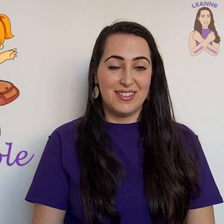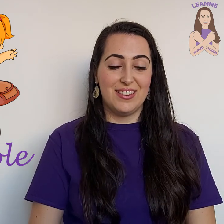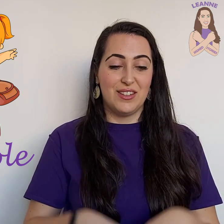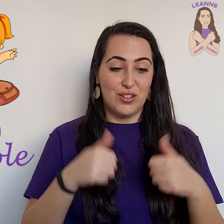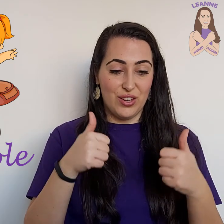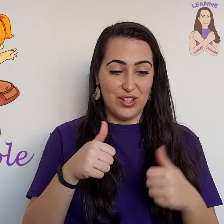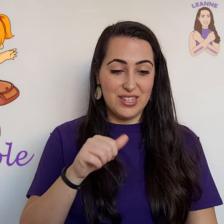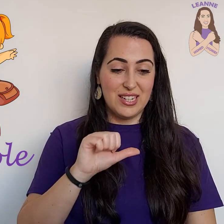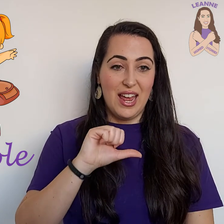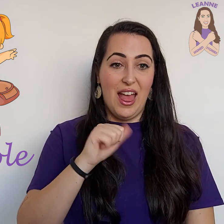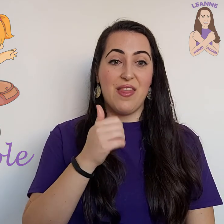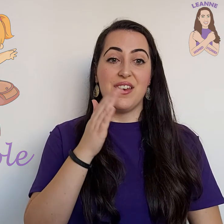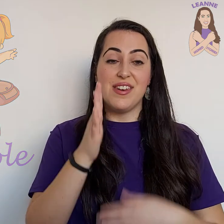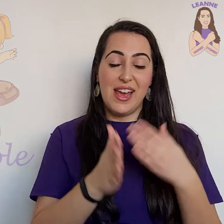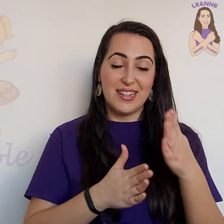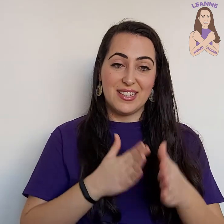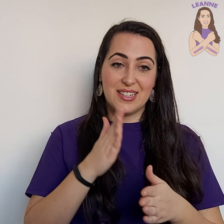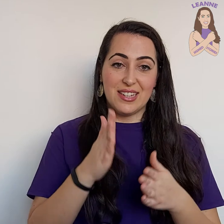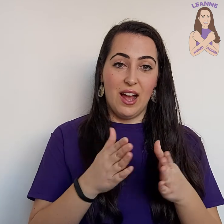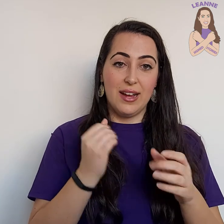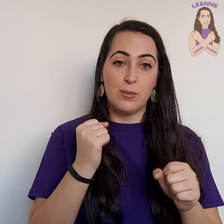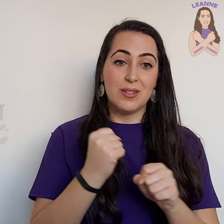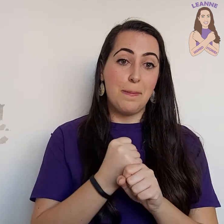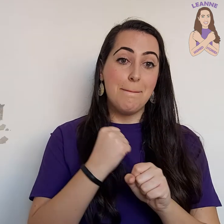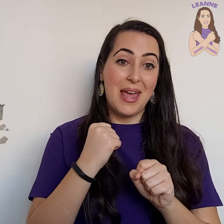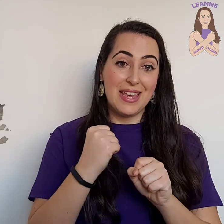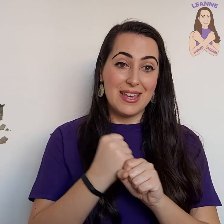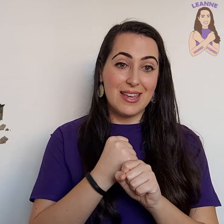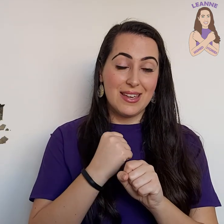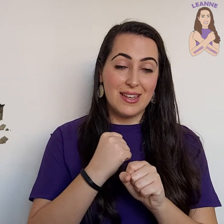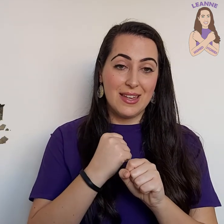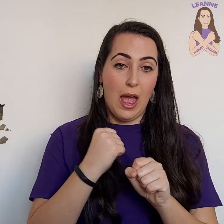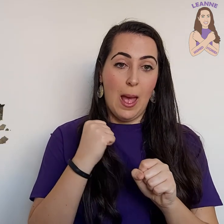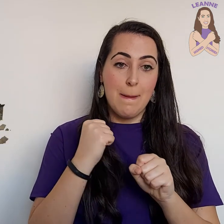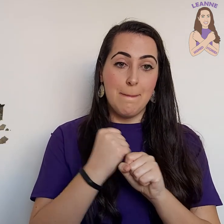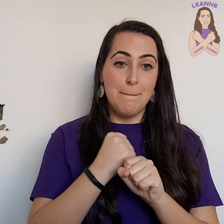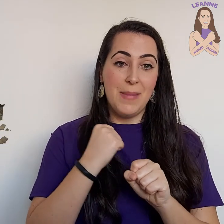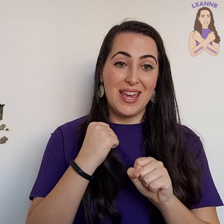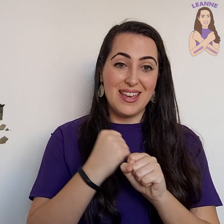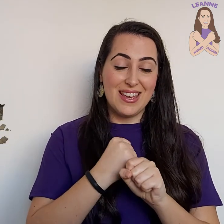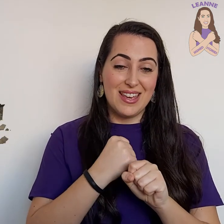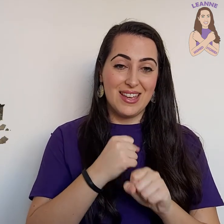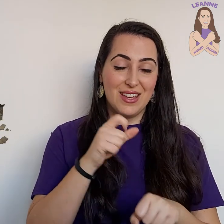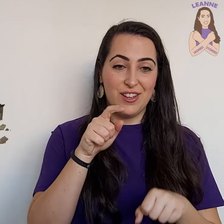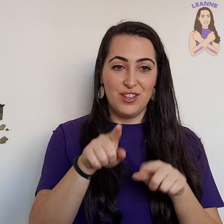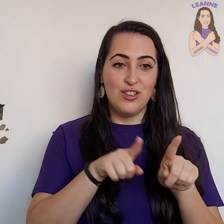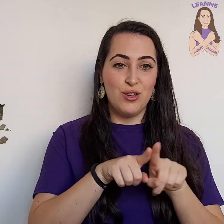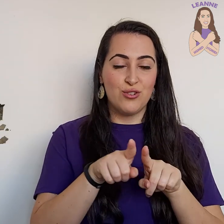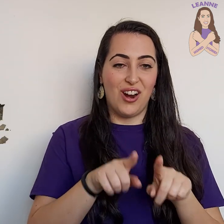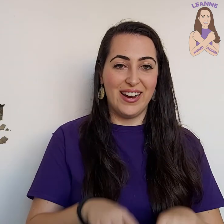Good. The next sign was make. Make. Make. You try.